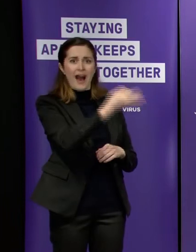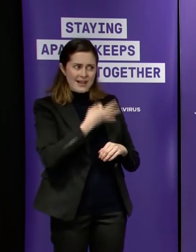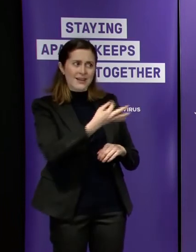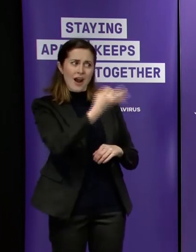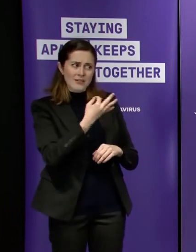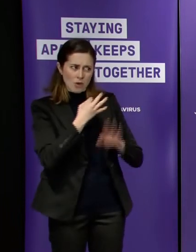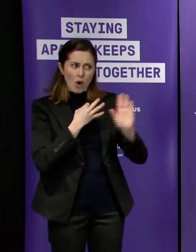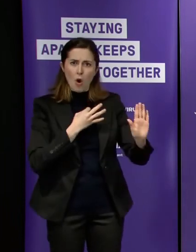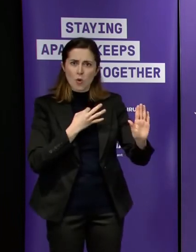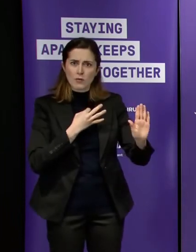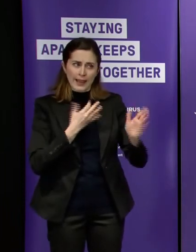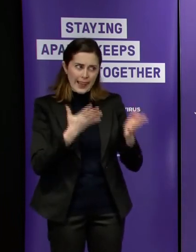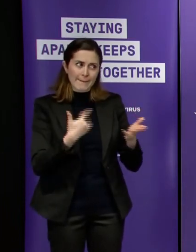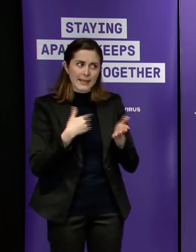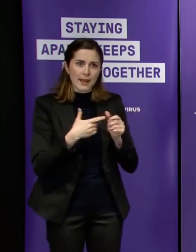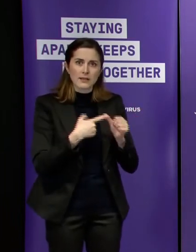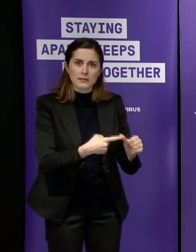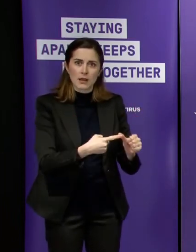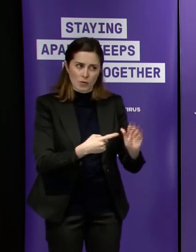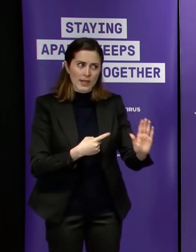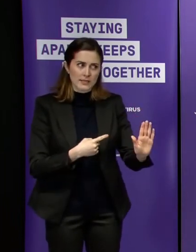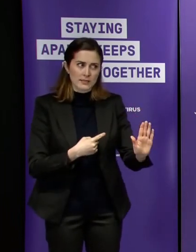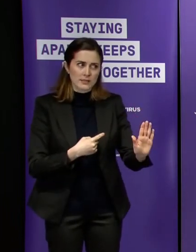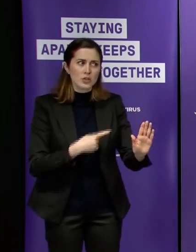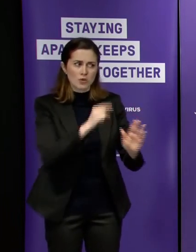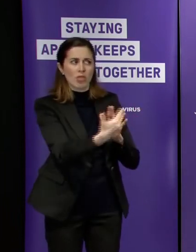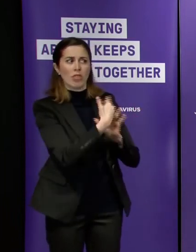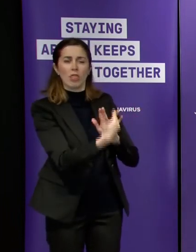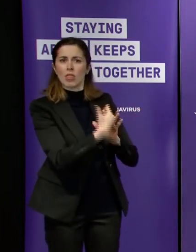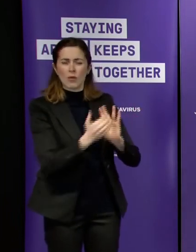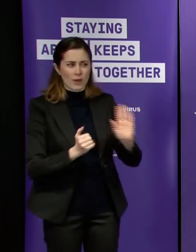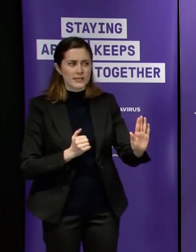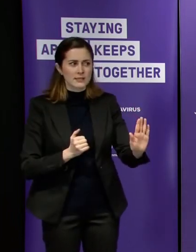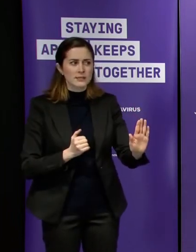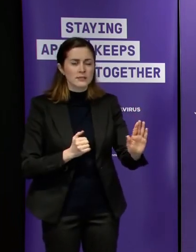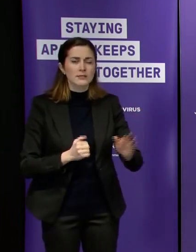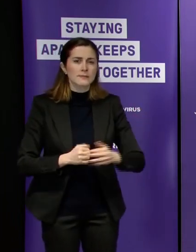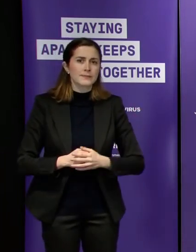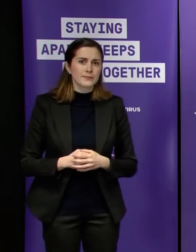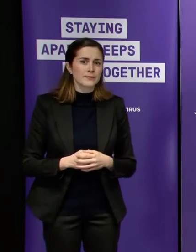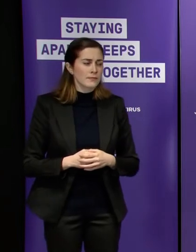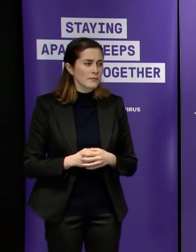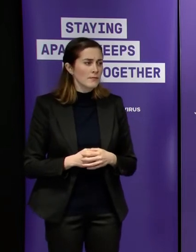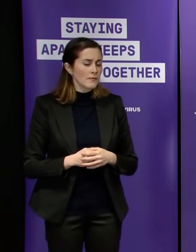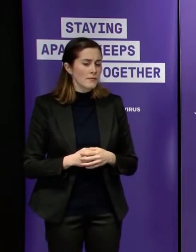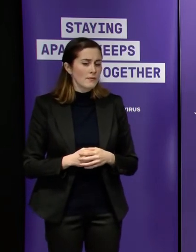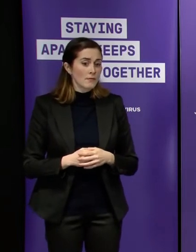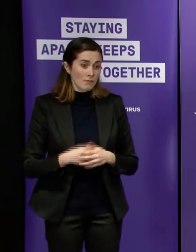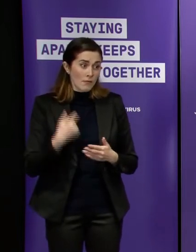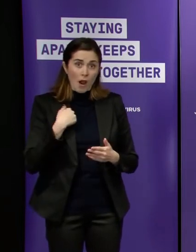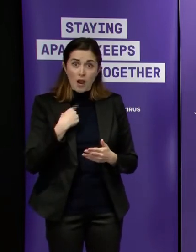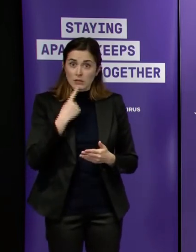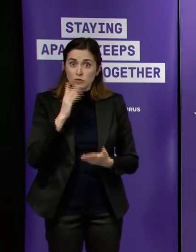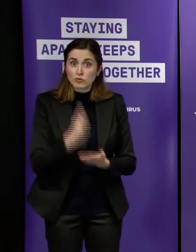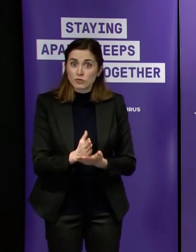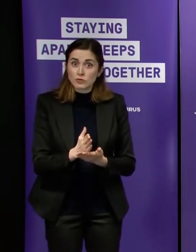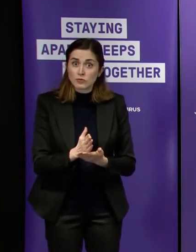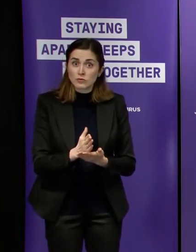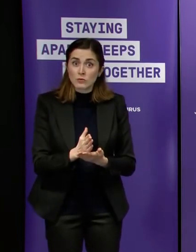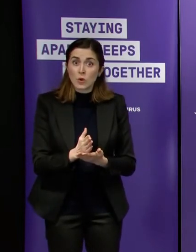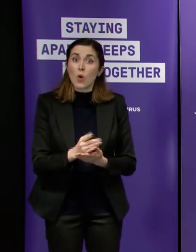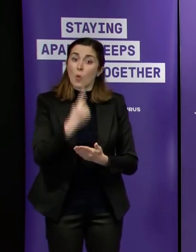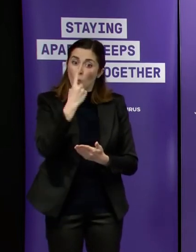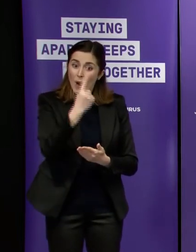questions please let me have the opportunity to answer them and then you can ask me another one if you choose to uh so that's a fact one in four people